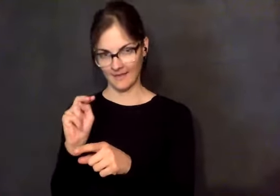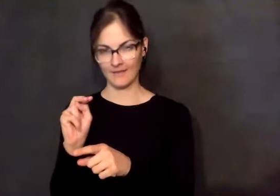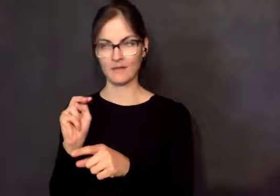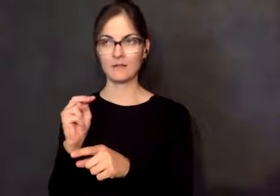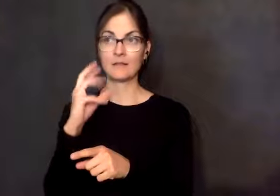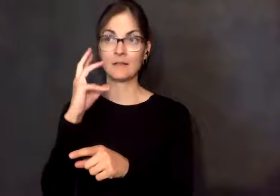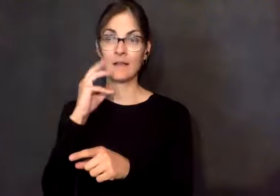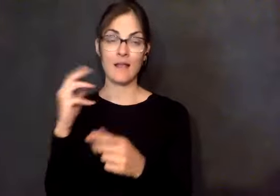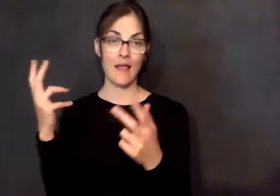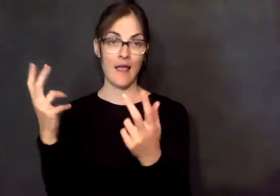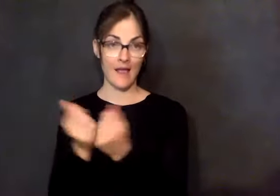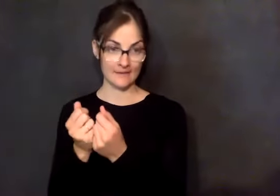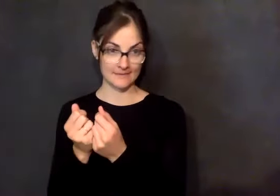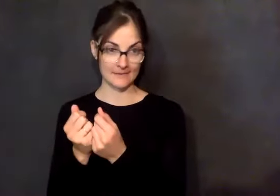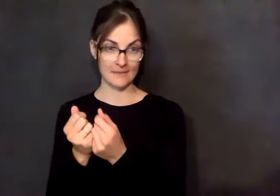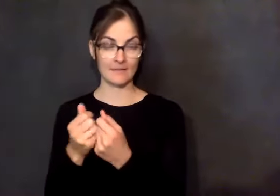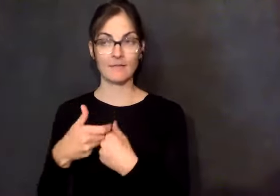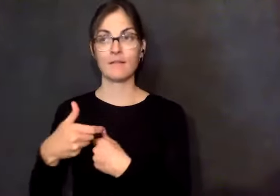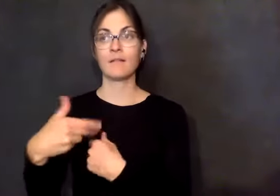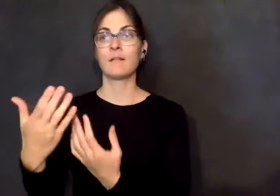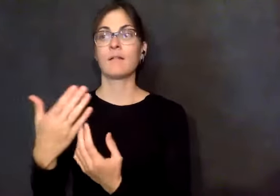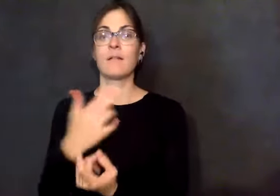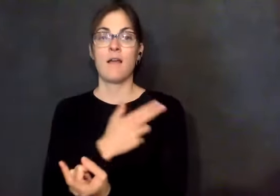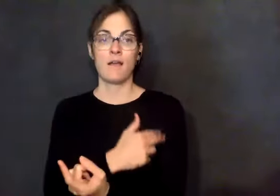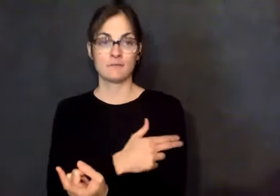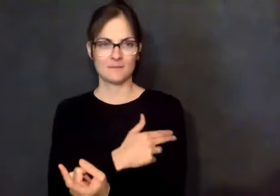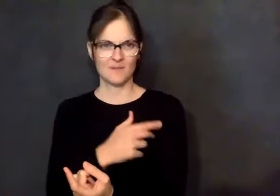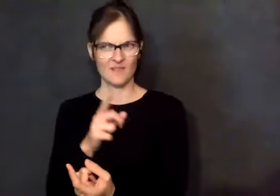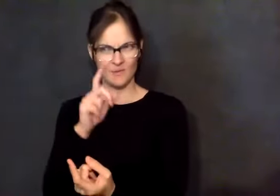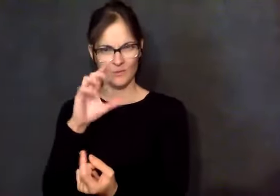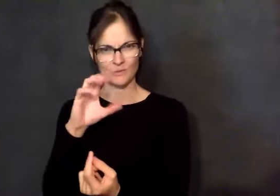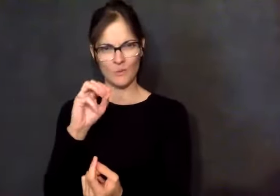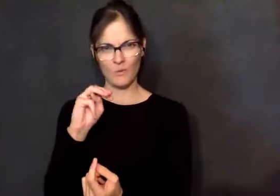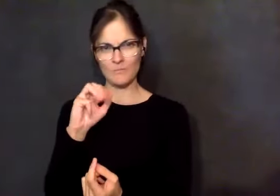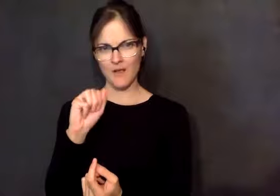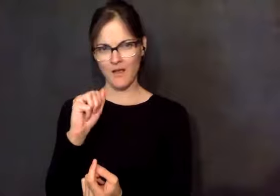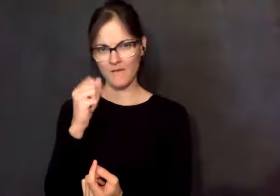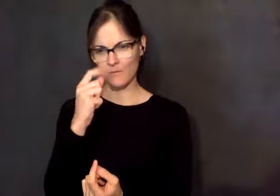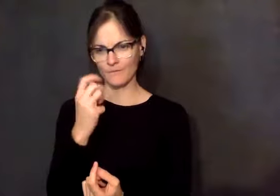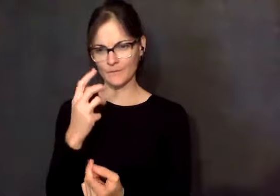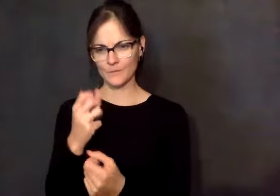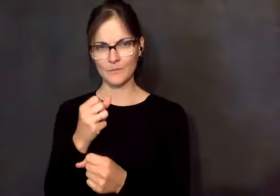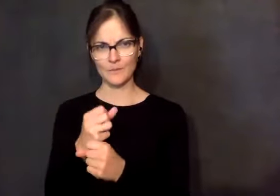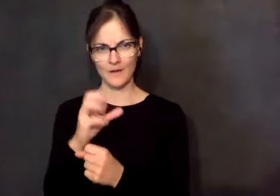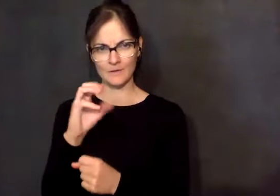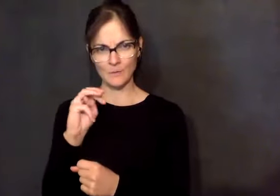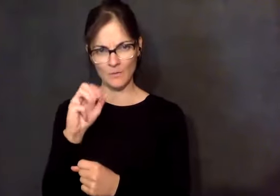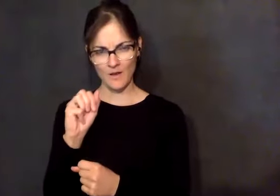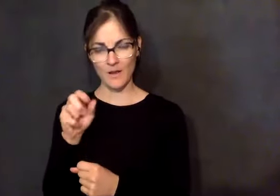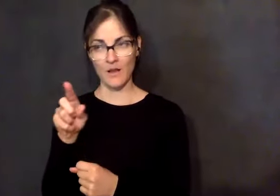Ambulance brought him to the hospital. was kind of in a coma for a few days. He called me. He said, look, I've been in the hospital. He said, I had this car wreck. He said, they thought I was driving drunk. He wasn't.